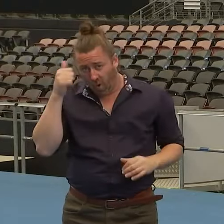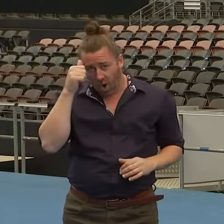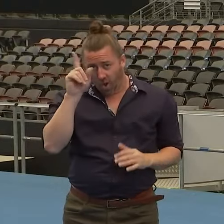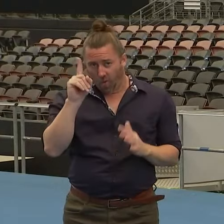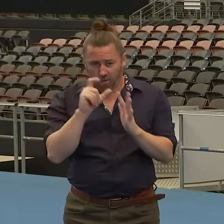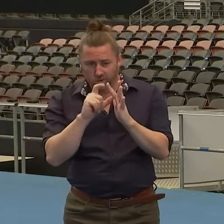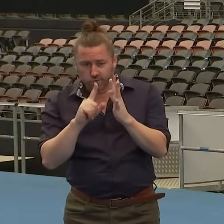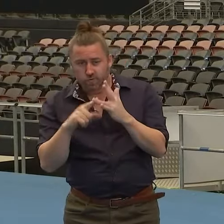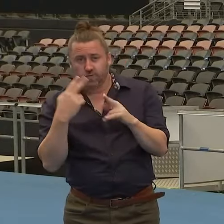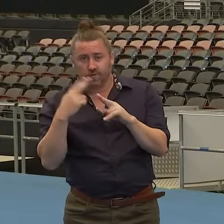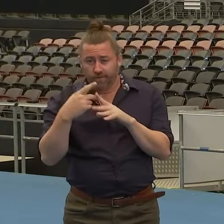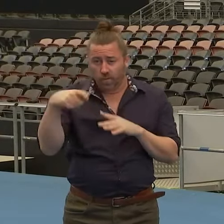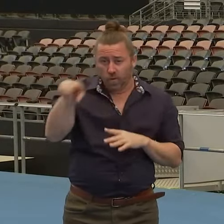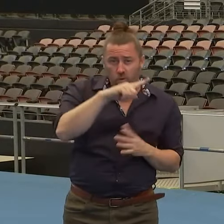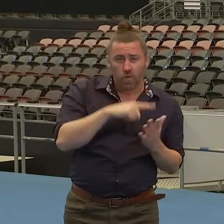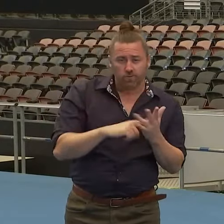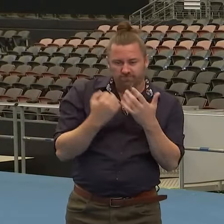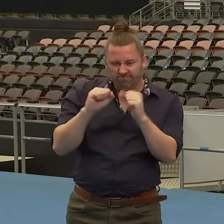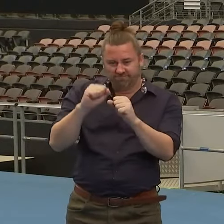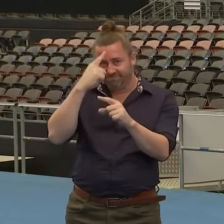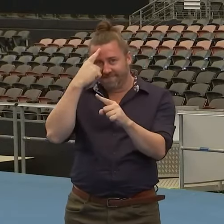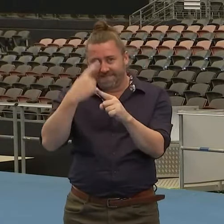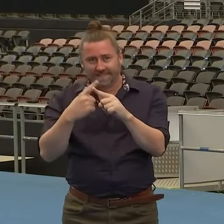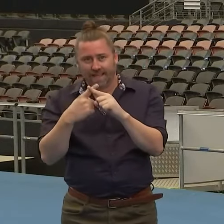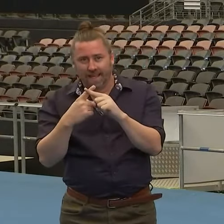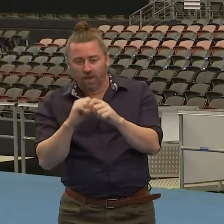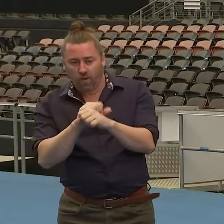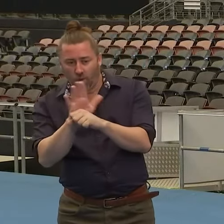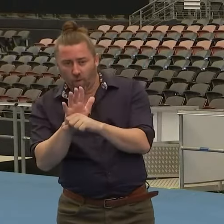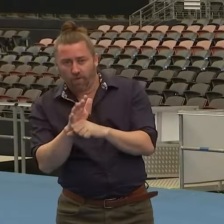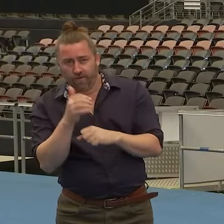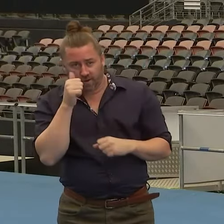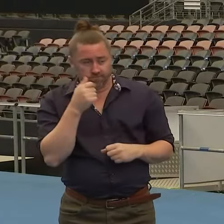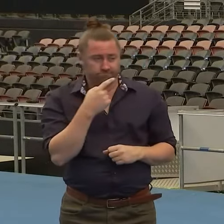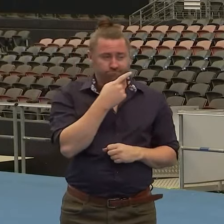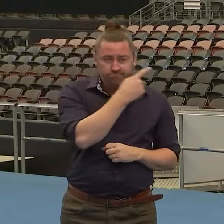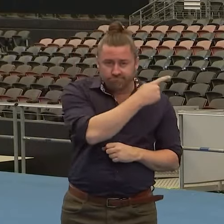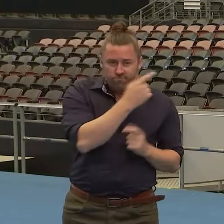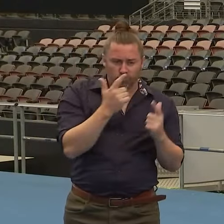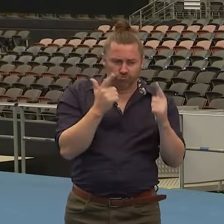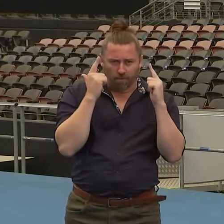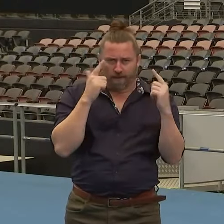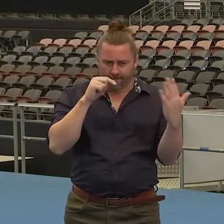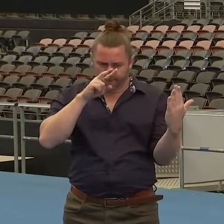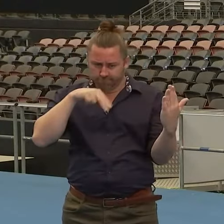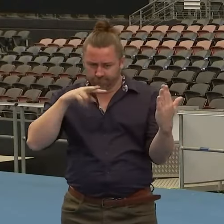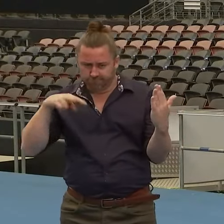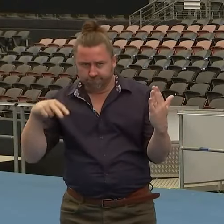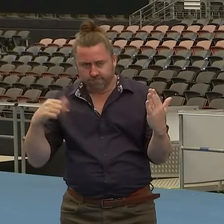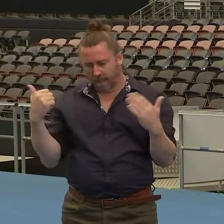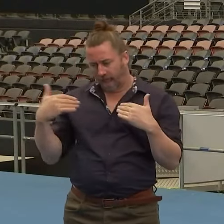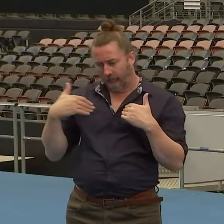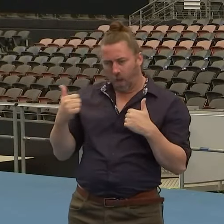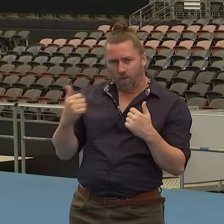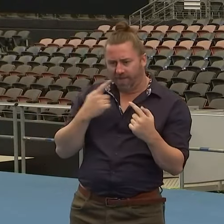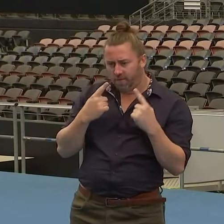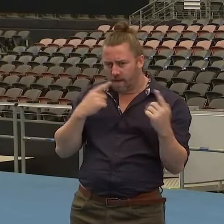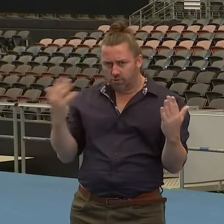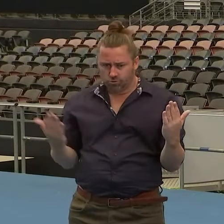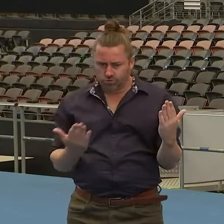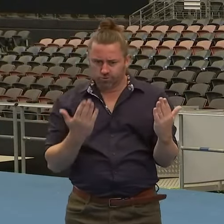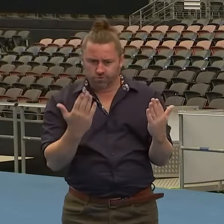community safe and in making sure in dealing with the Premier and the health advice that we receive and the department has really